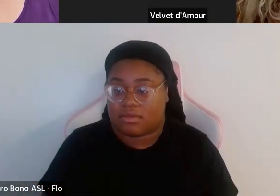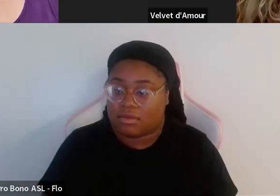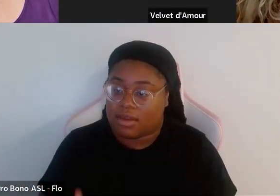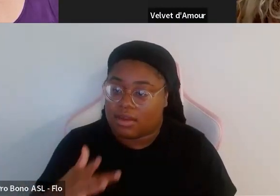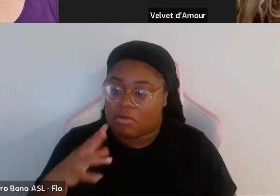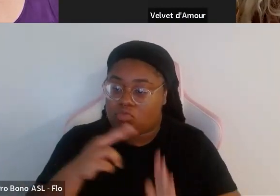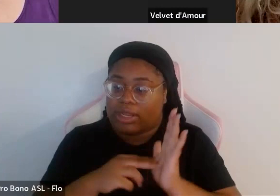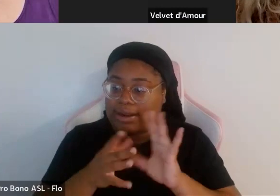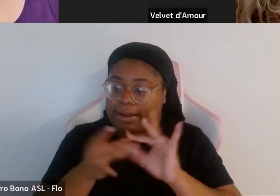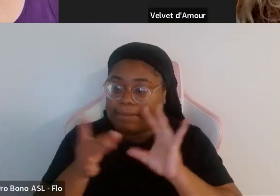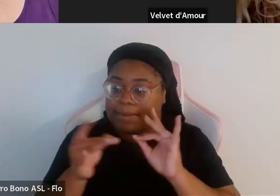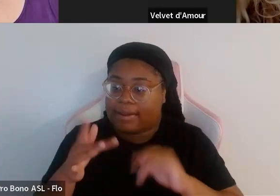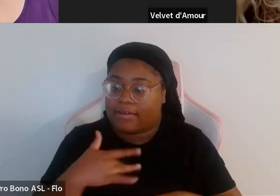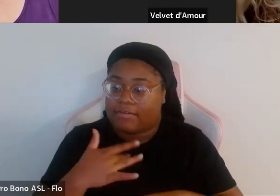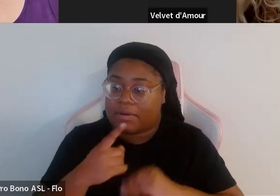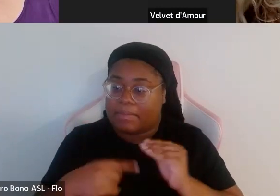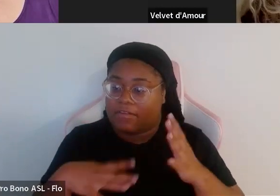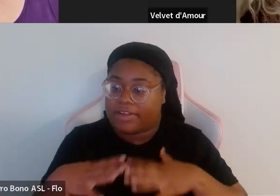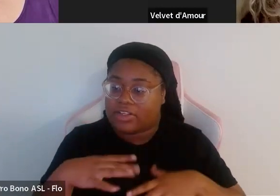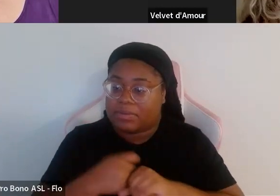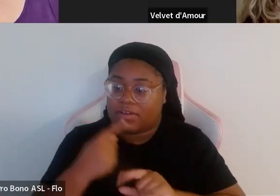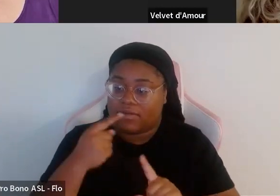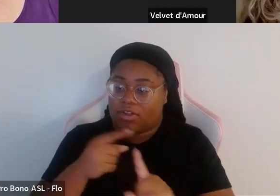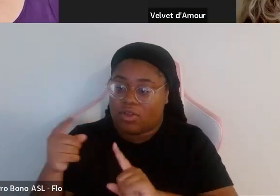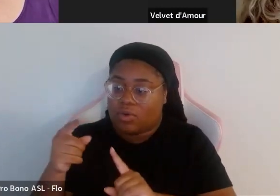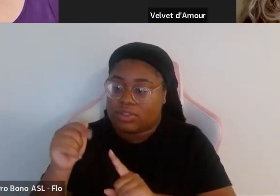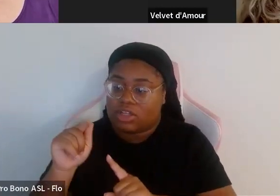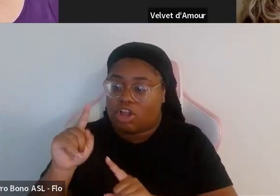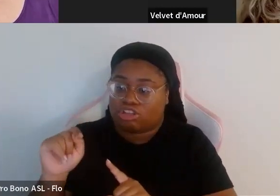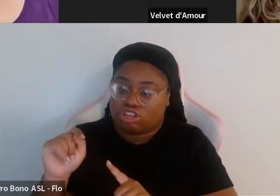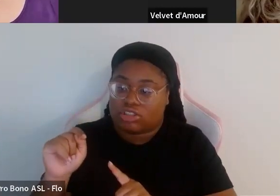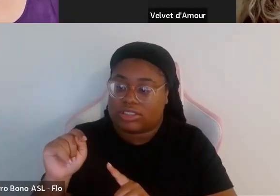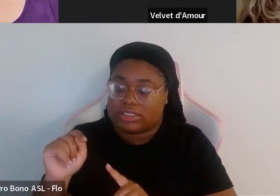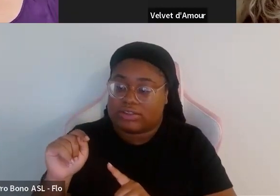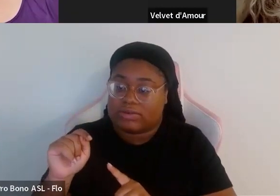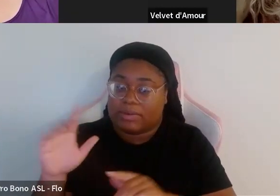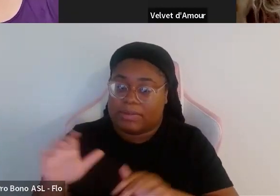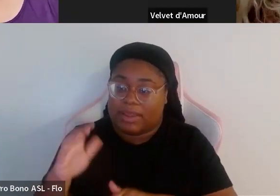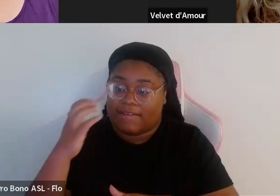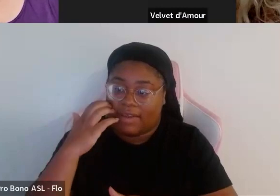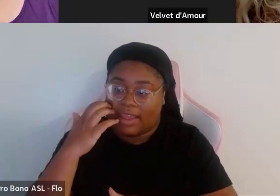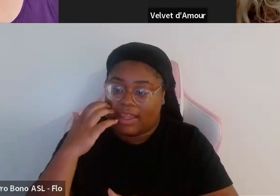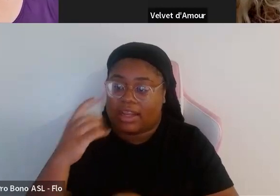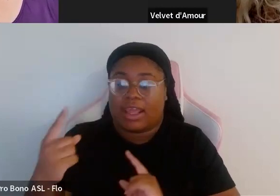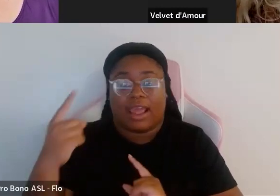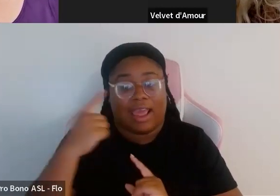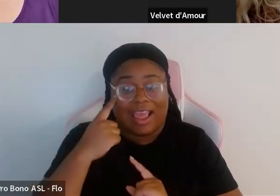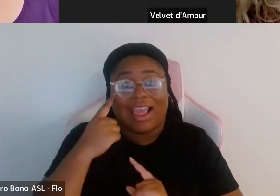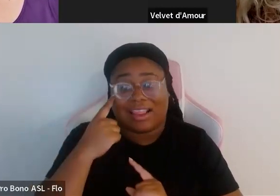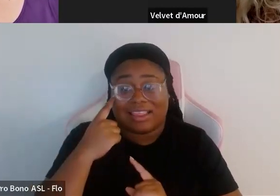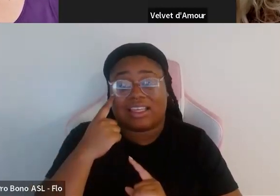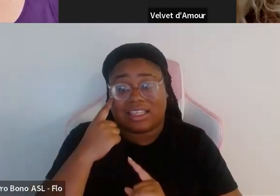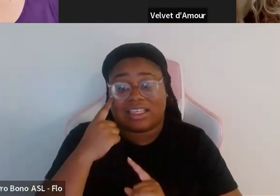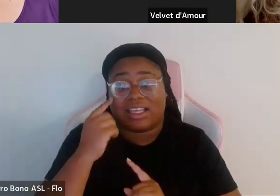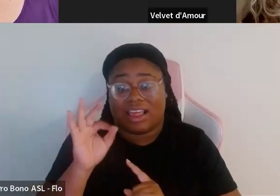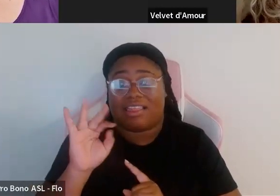and being fat oh i think that that's awesome and i think that one of the few places within fashion that is more accepting is the fetish area